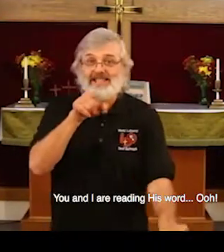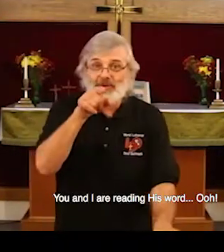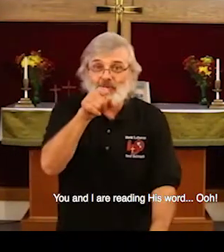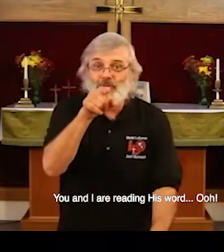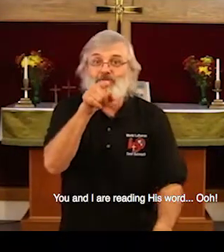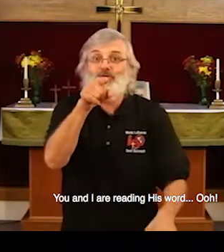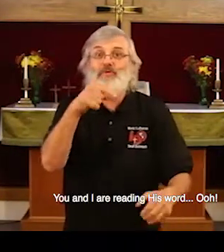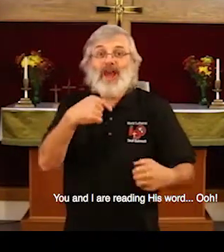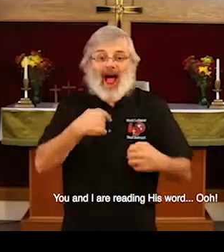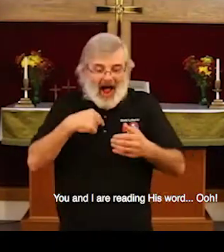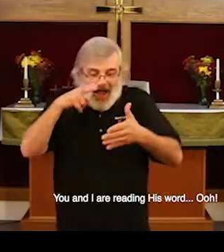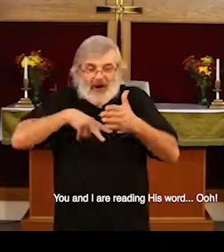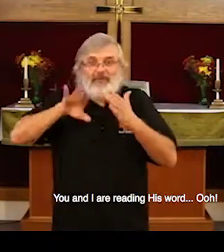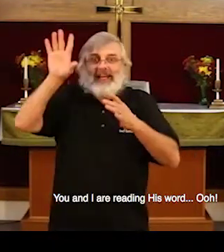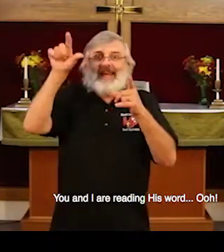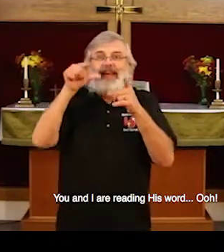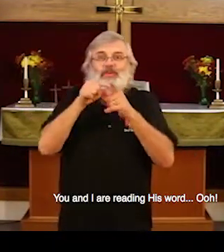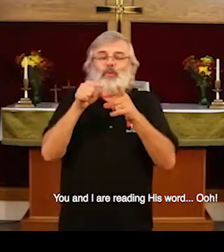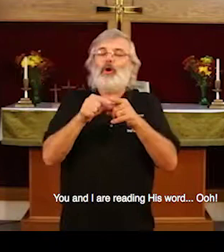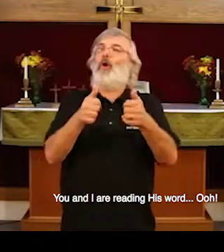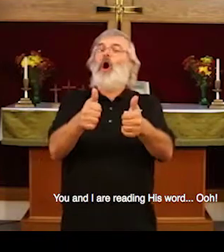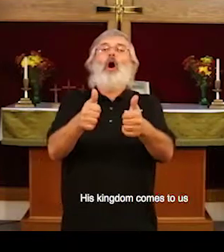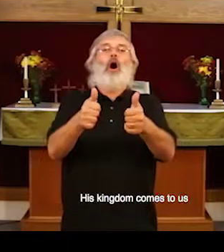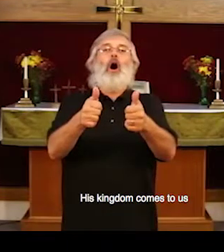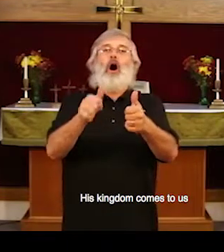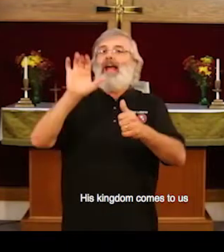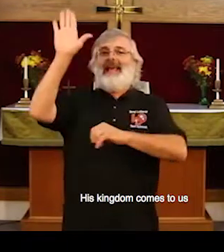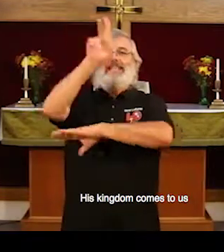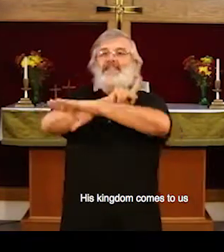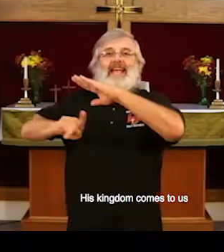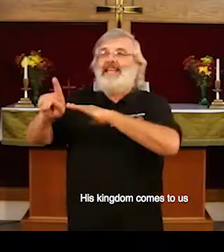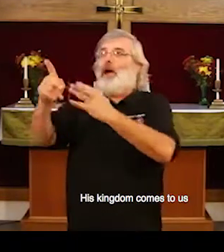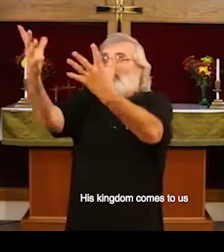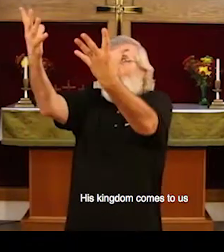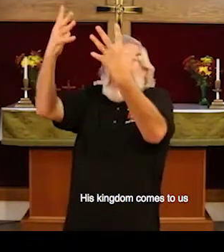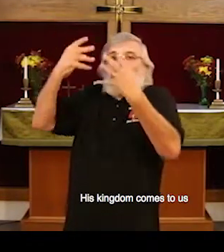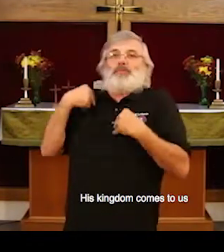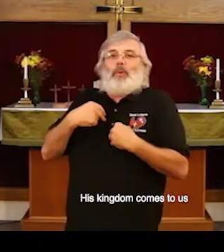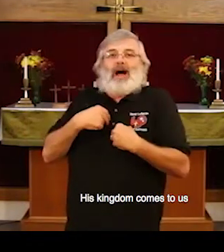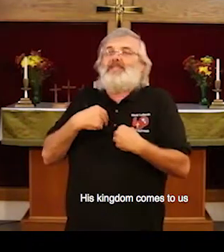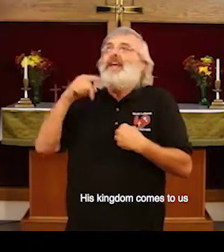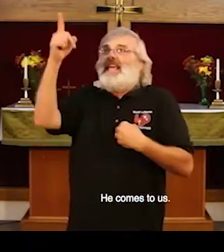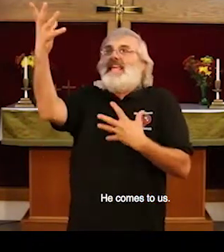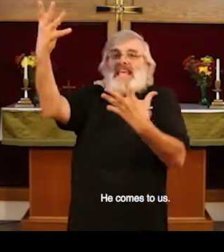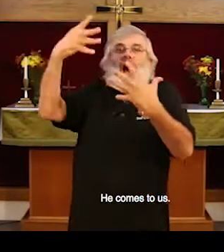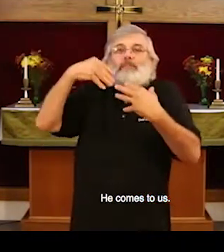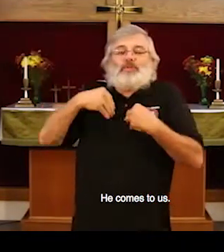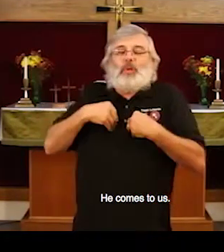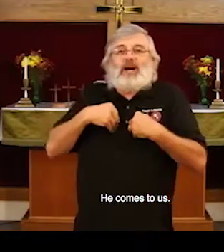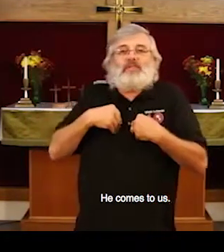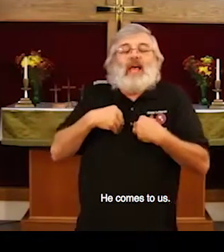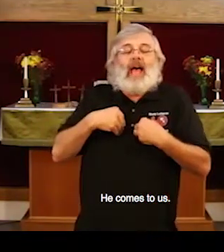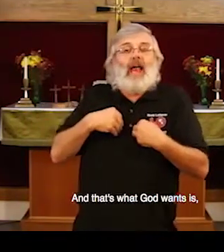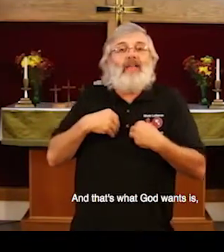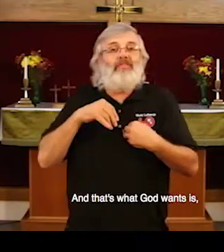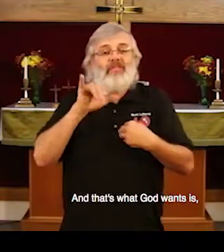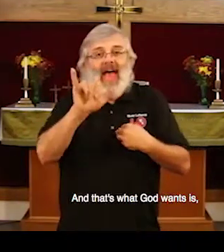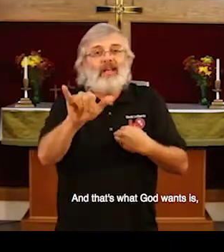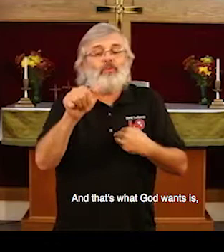When you and I are reading his word, his kingdom comes to us. He comes to us. And that's